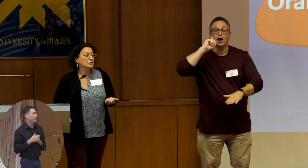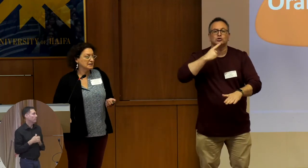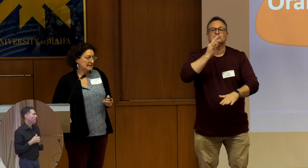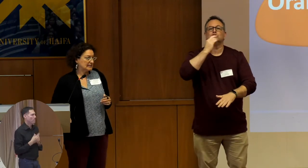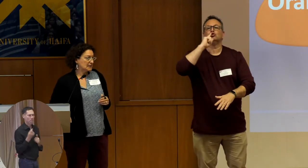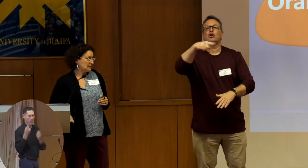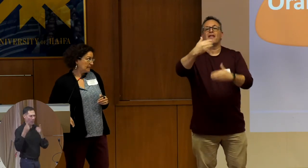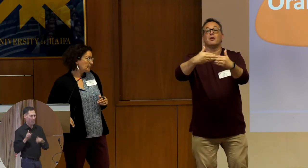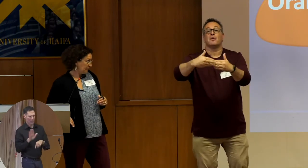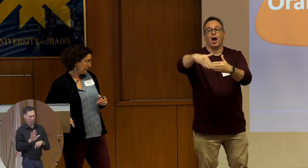to their syntax.